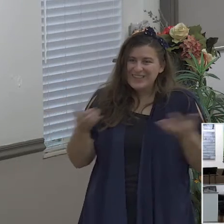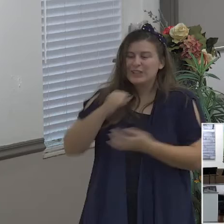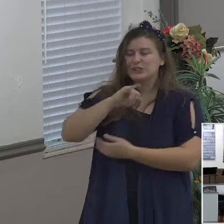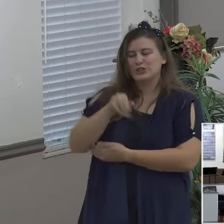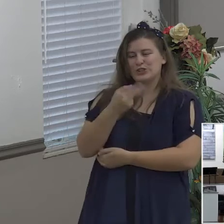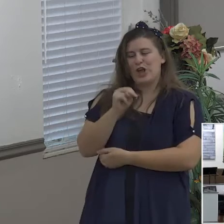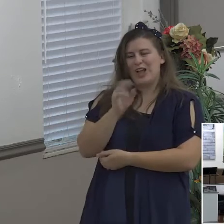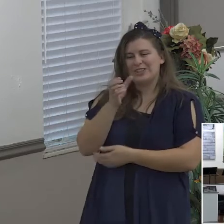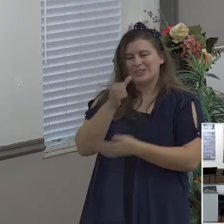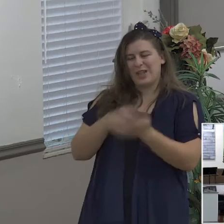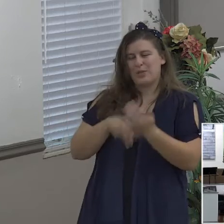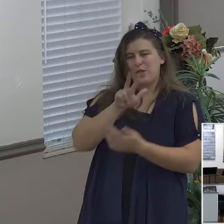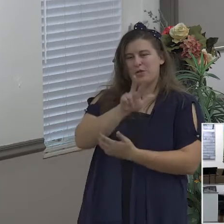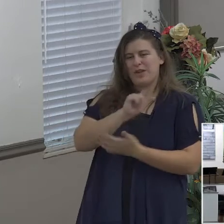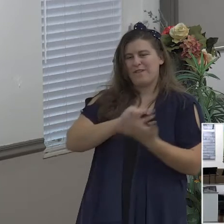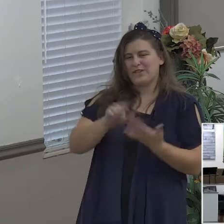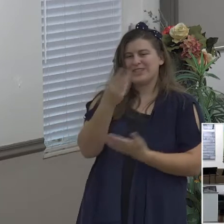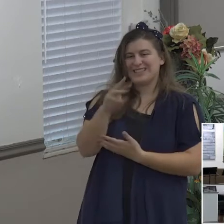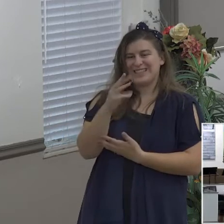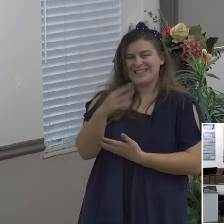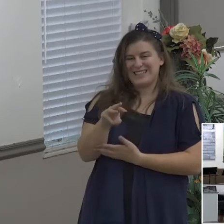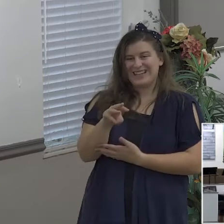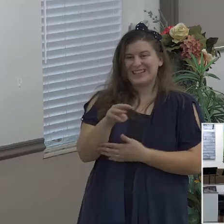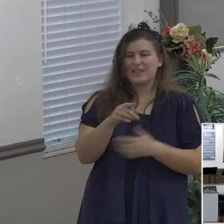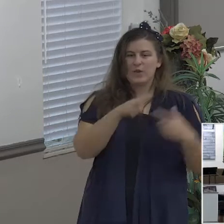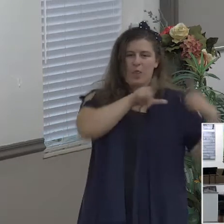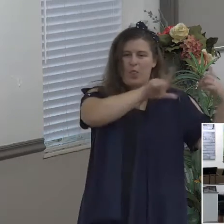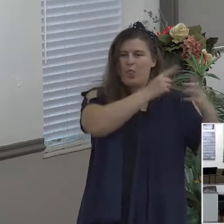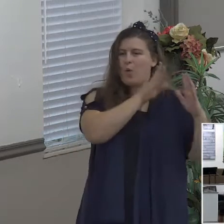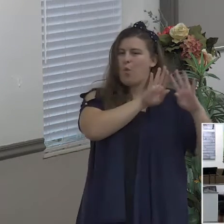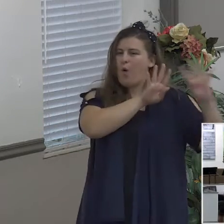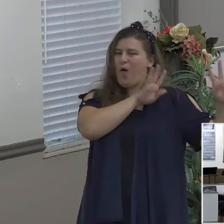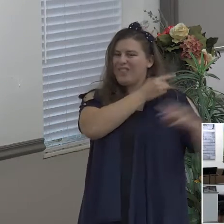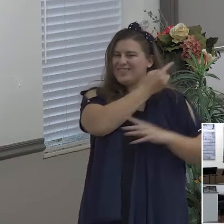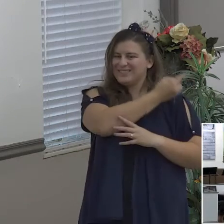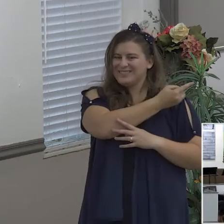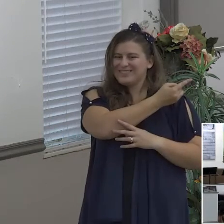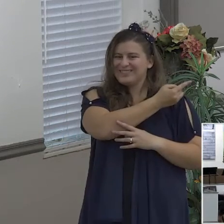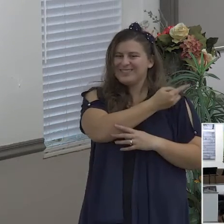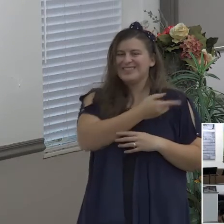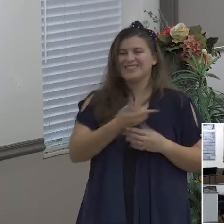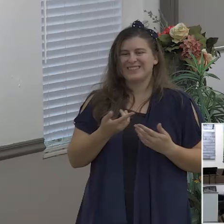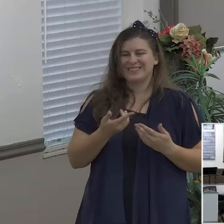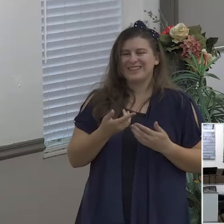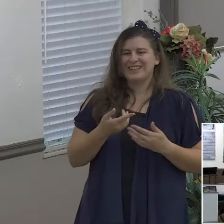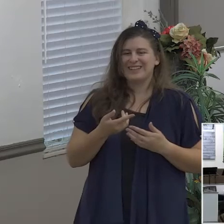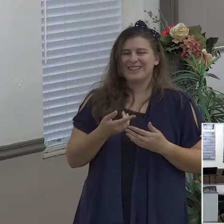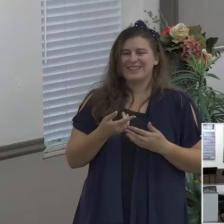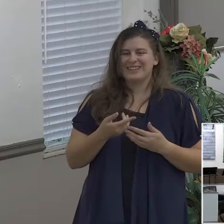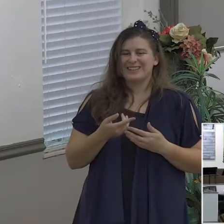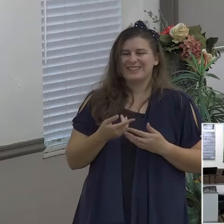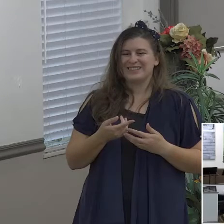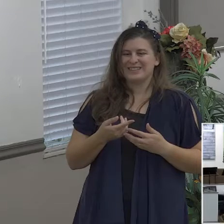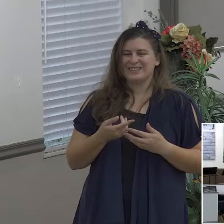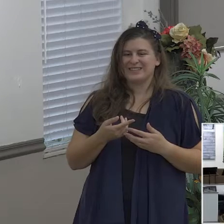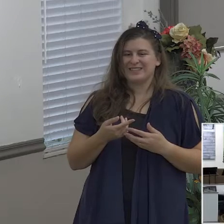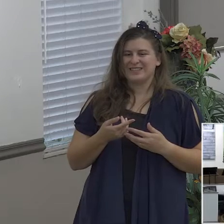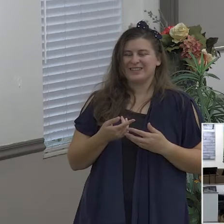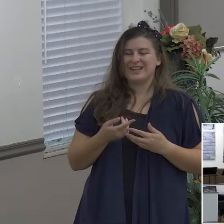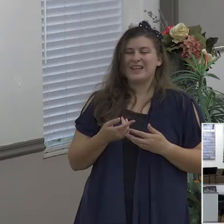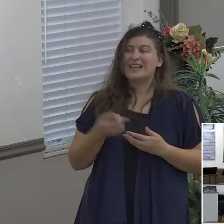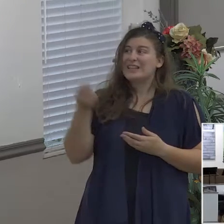that he loves you that much and if he loves you that much don't you think he cares about the problem you're going through